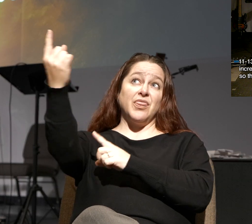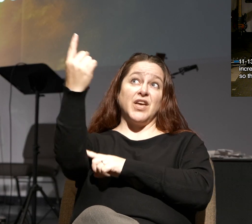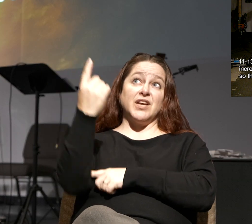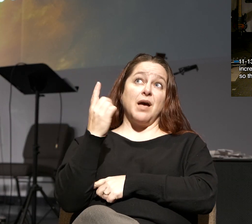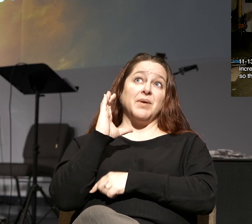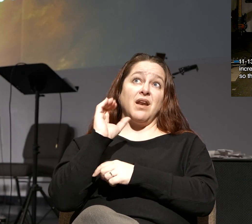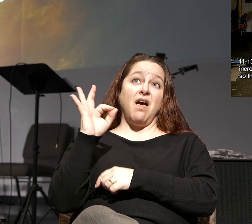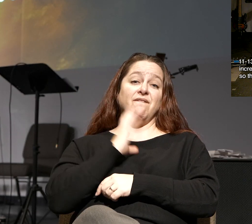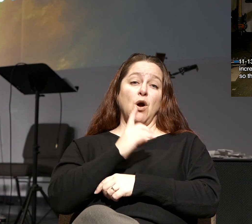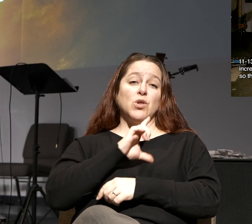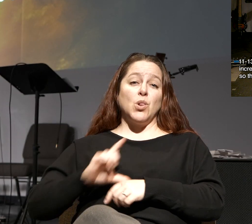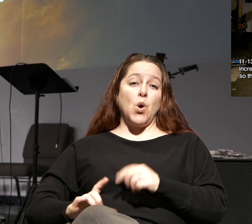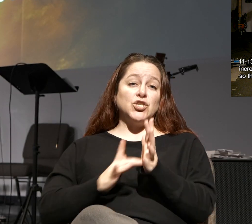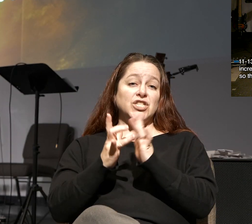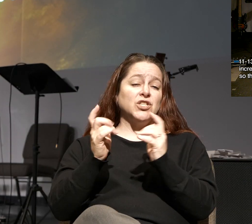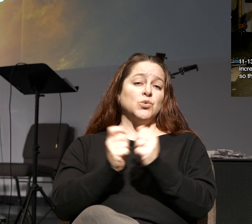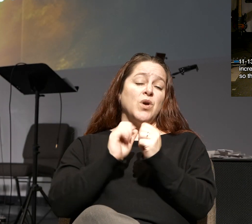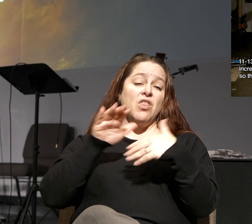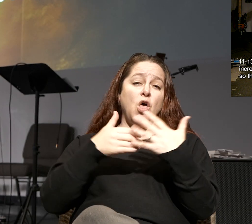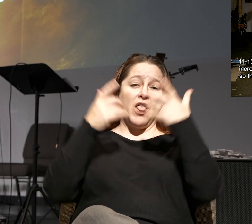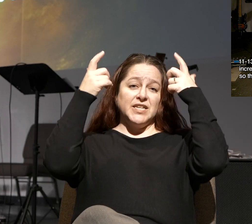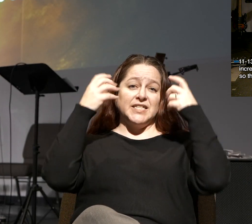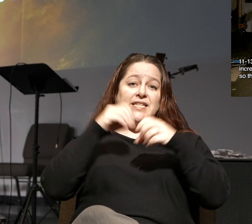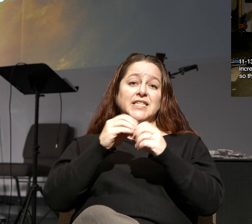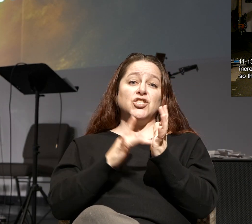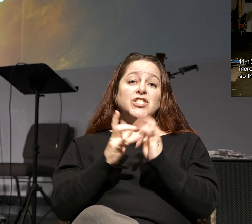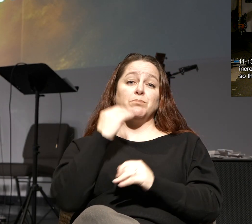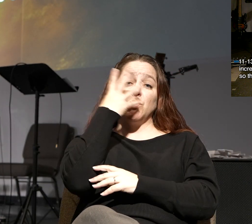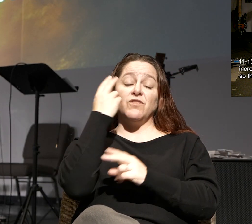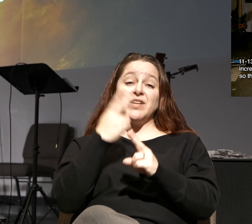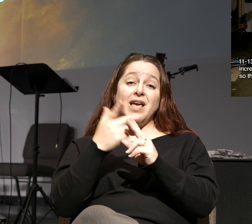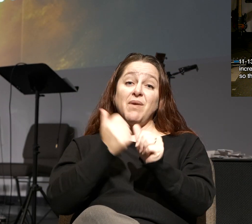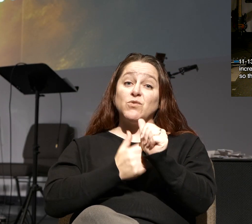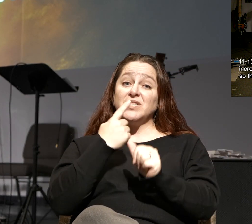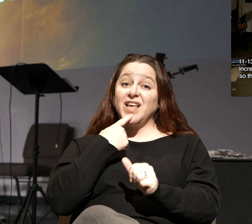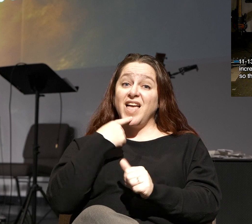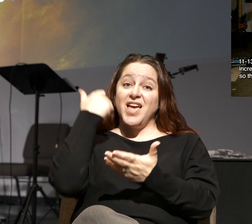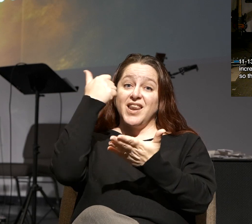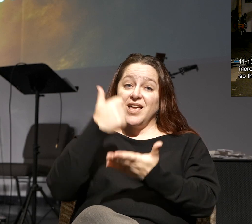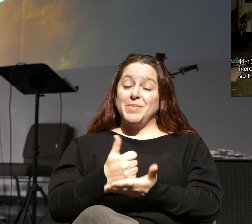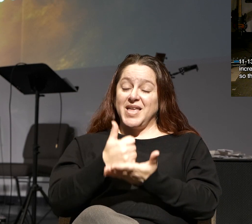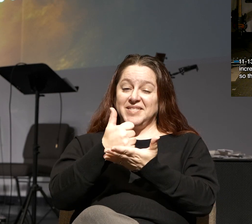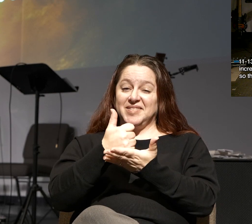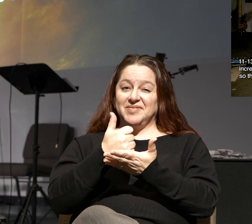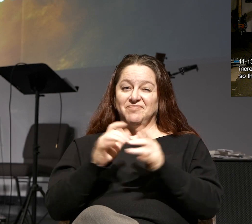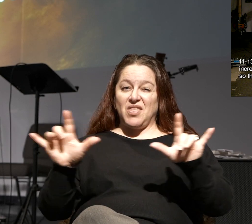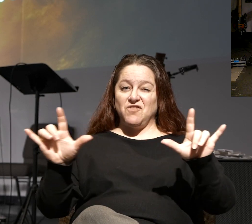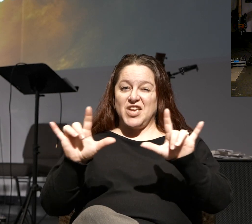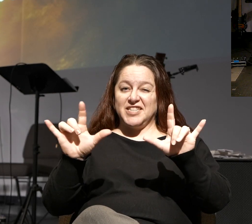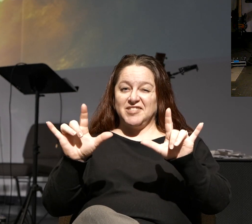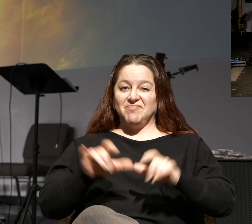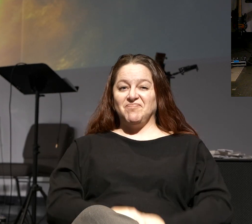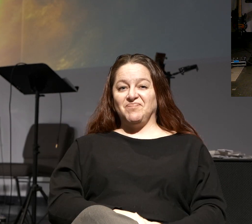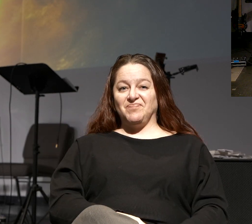of our Lord Jesus with all of His saints in Jesus' beautiful name. And everyone said? Amen. Love you guys.